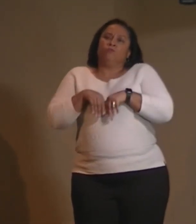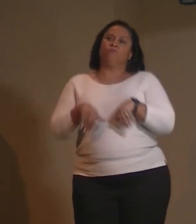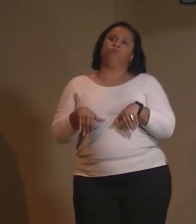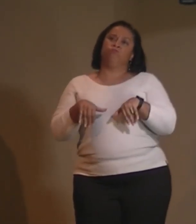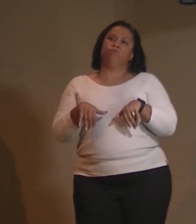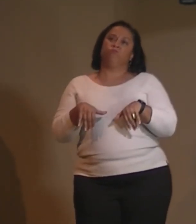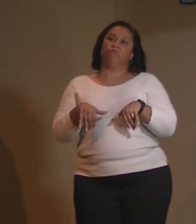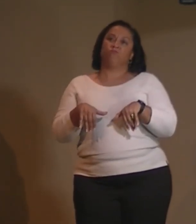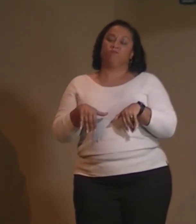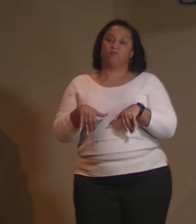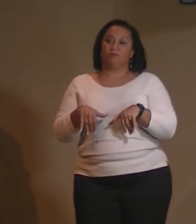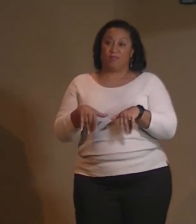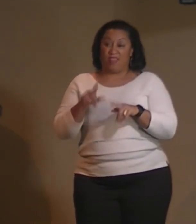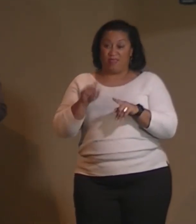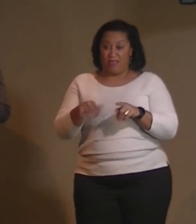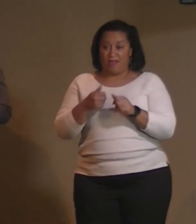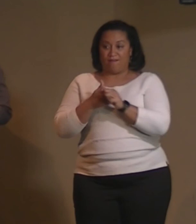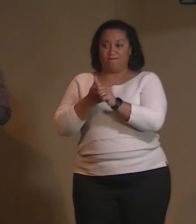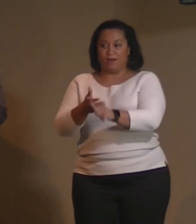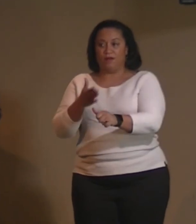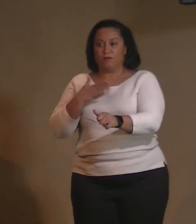to what is my desire.